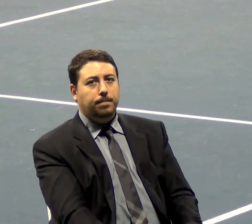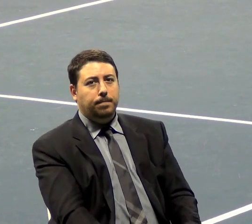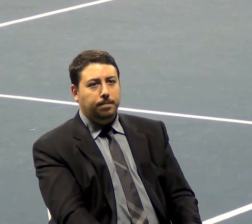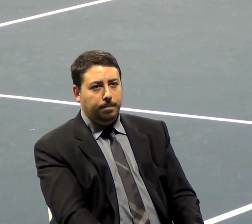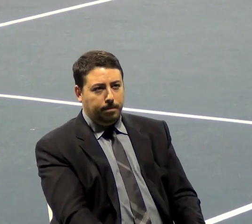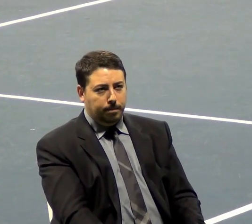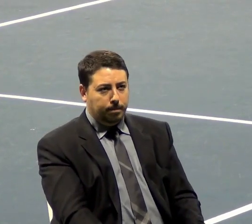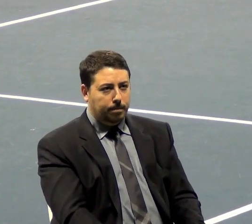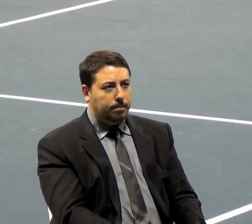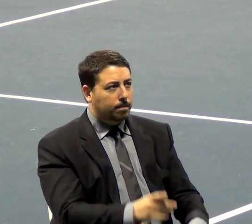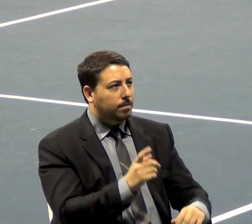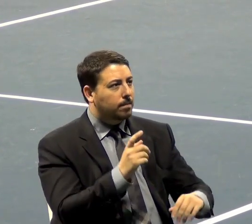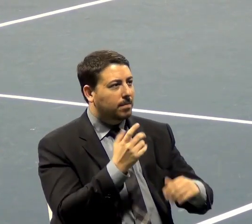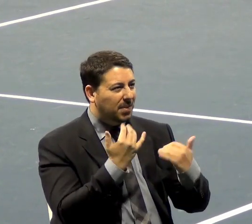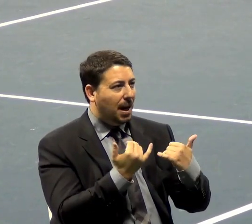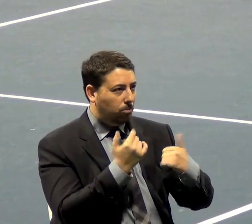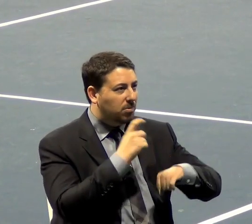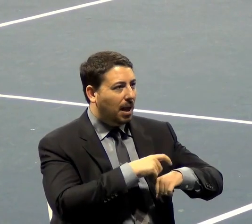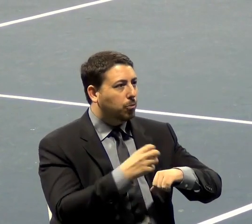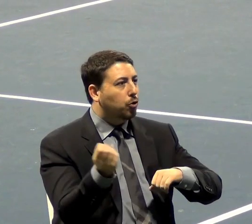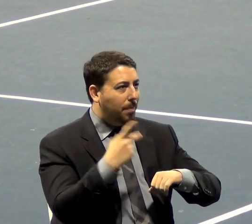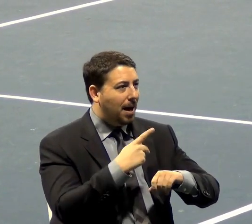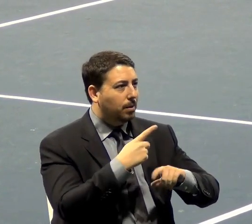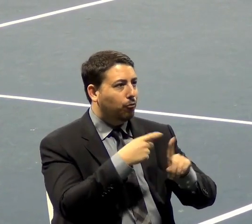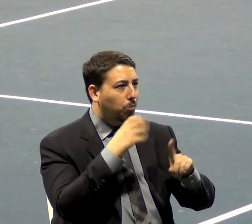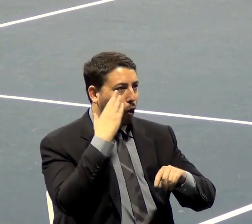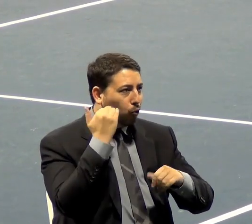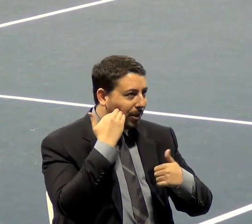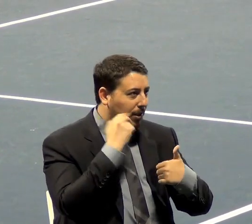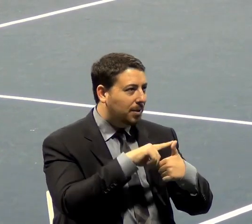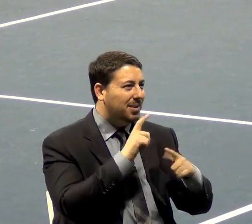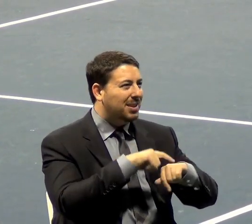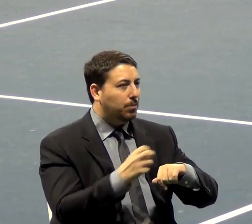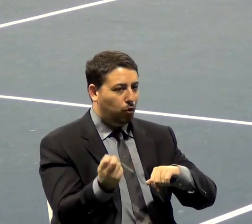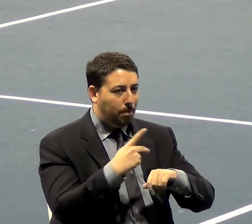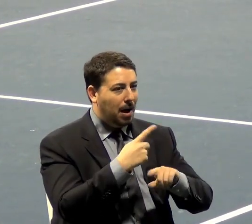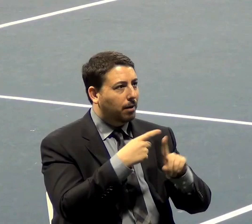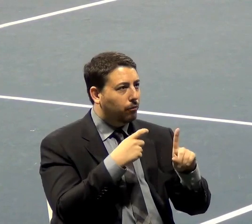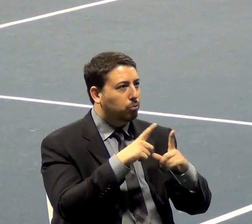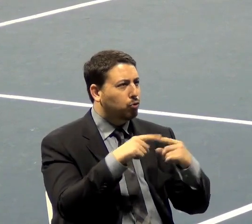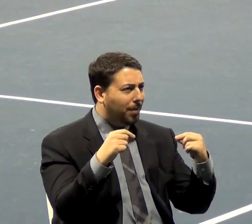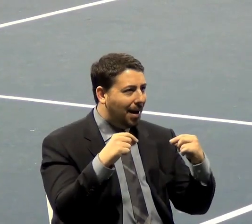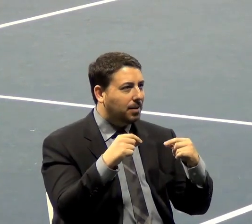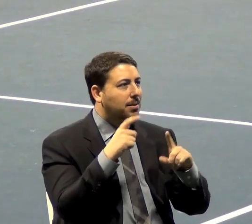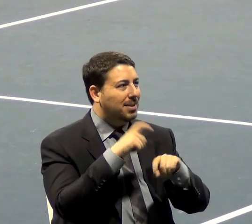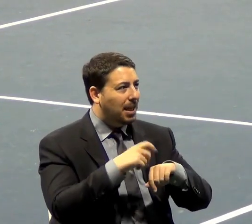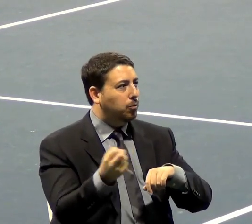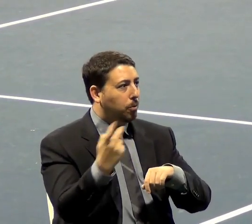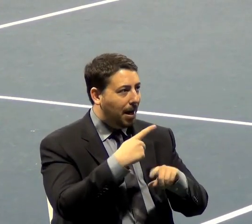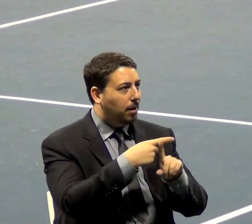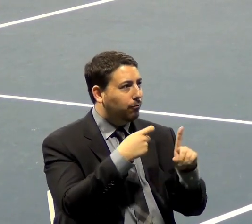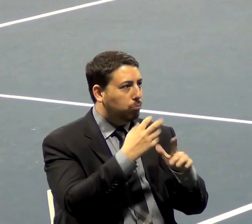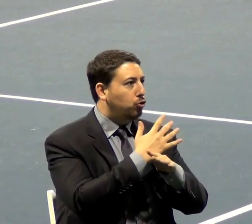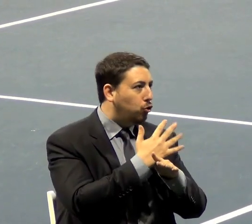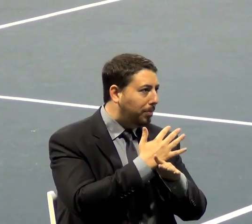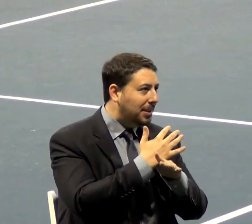It's time we come home from Korea, it's time we come home from Japan, time we home from Germany, save